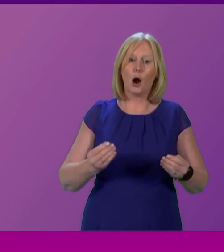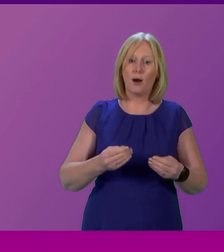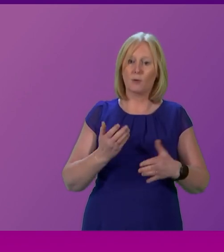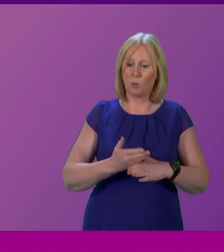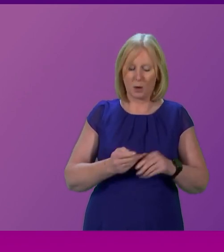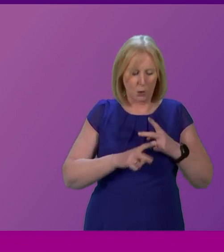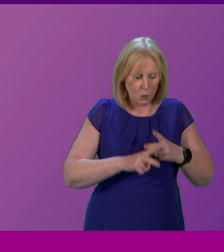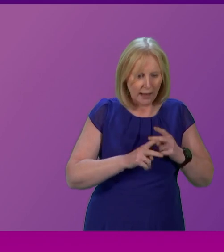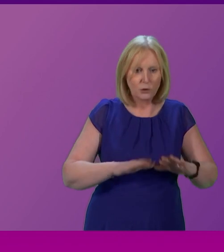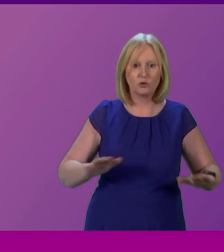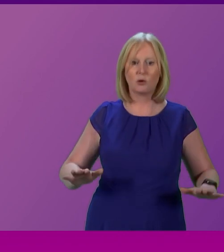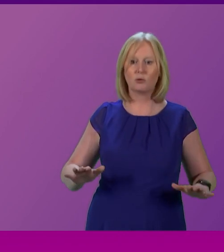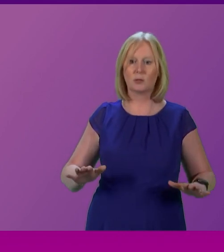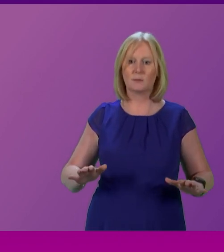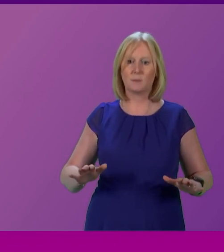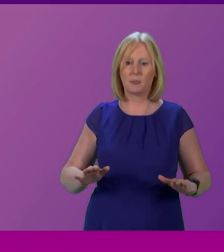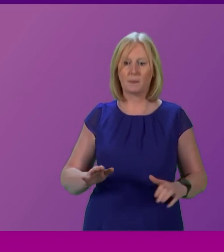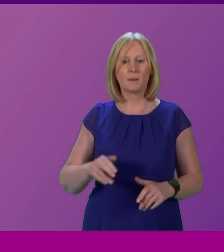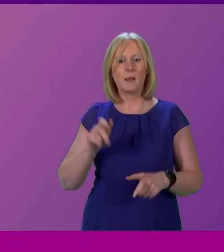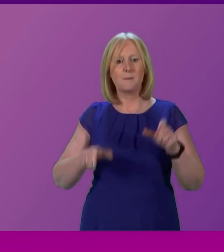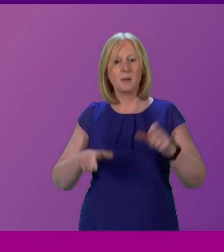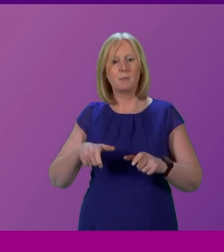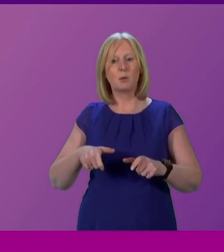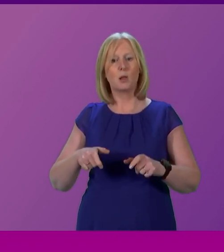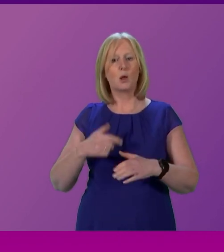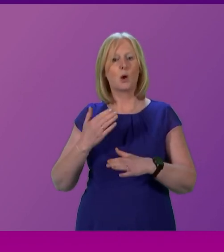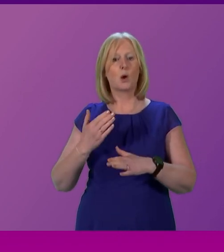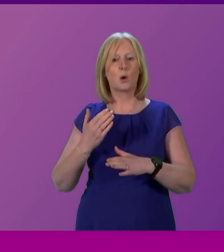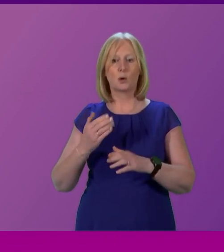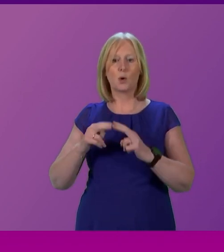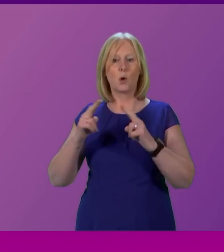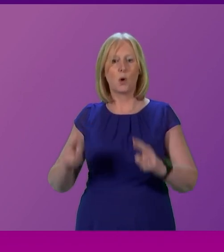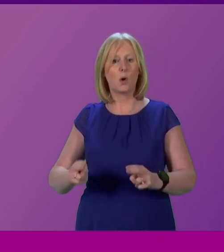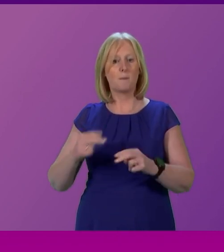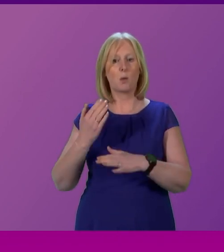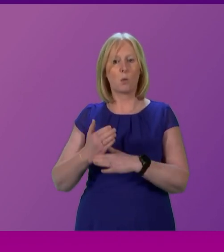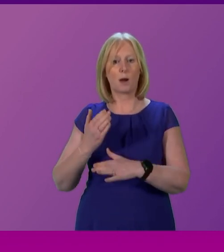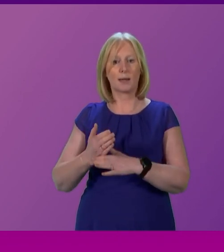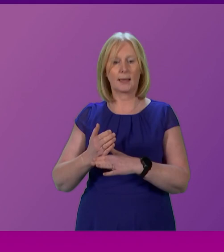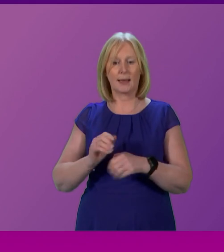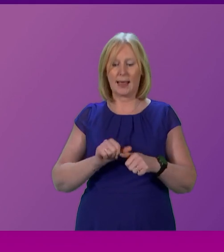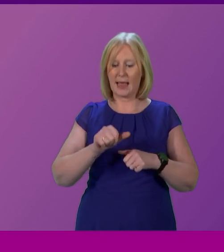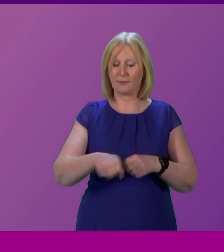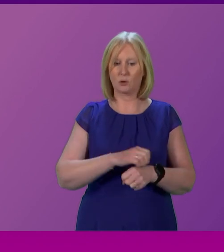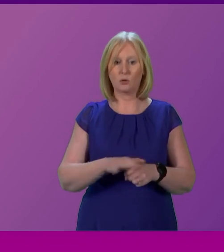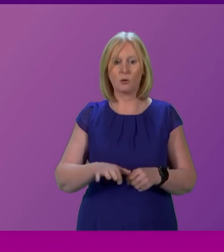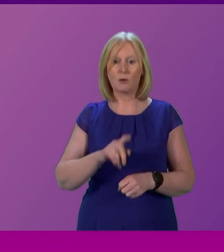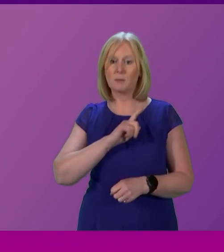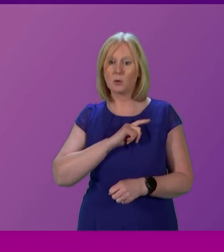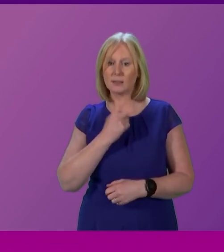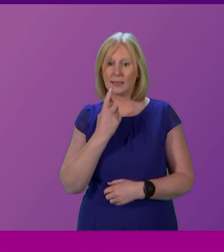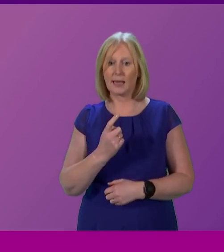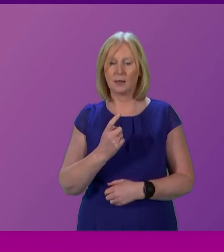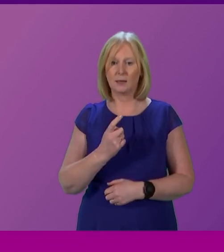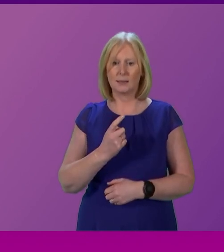after them. Of people working from home in the post-COVID way because they can. The stresses that are being